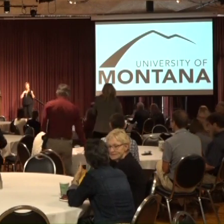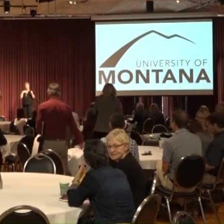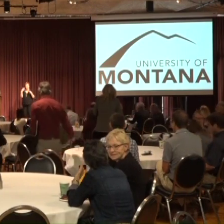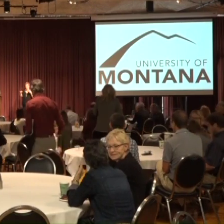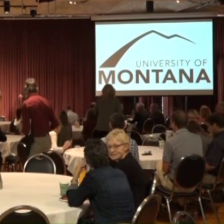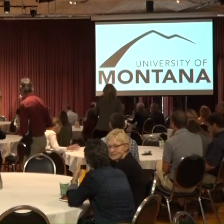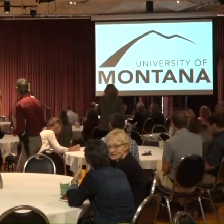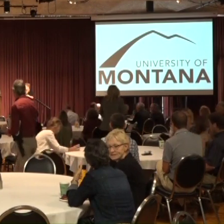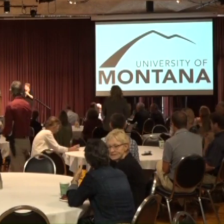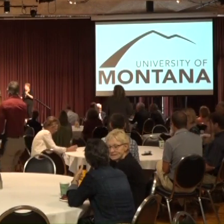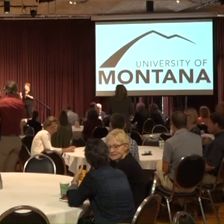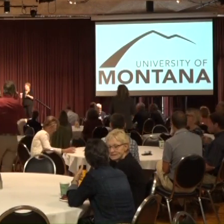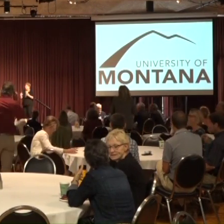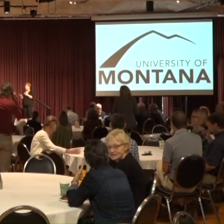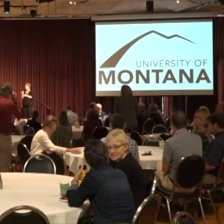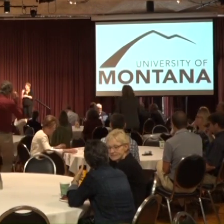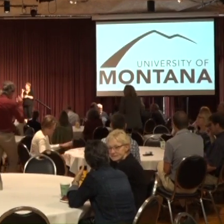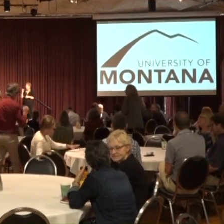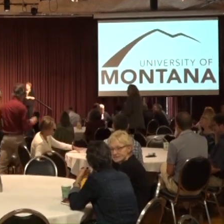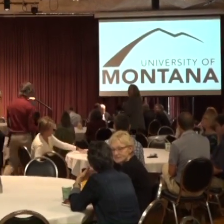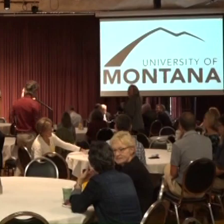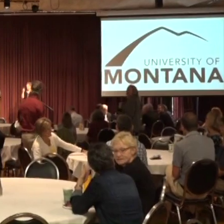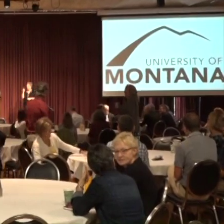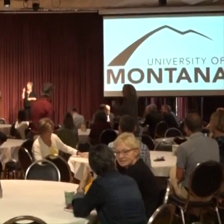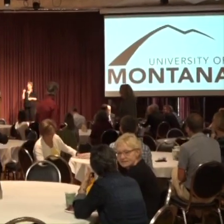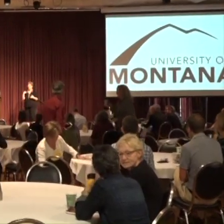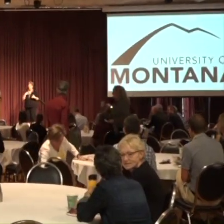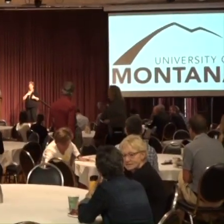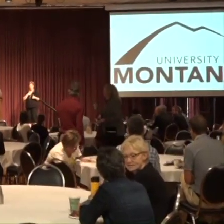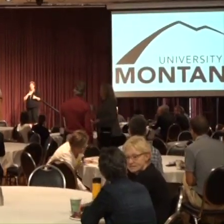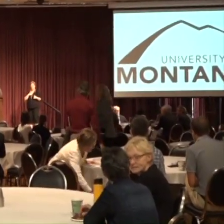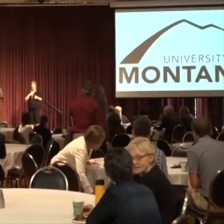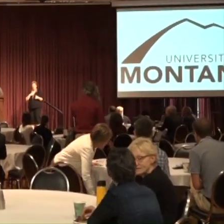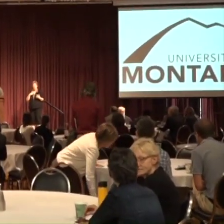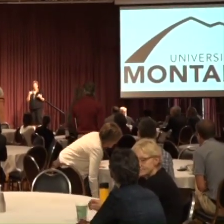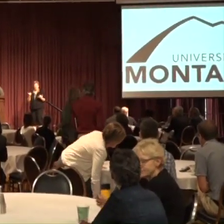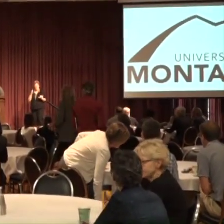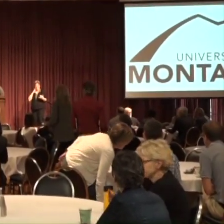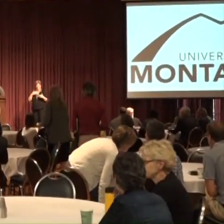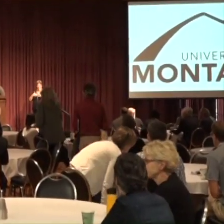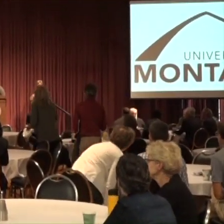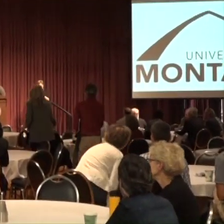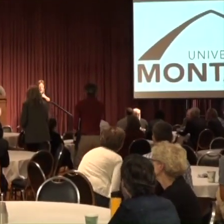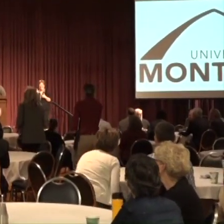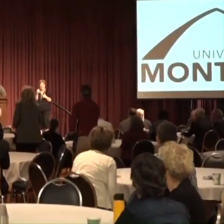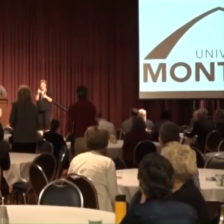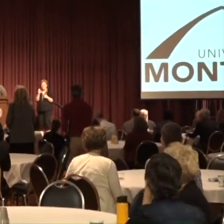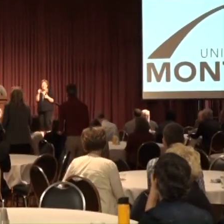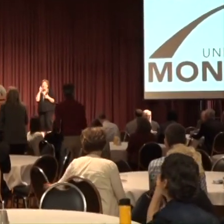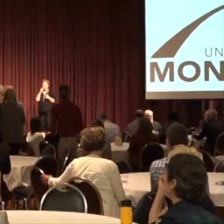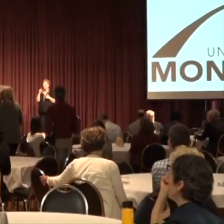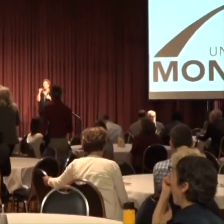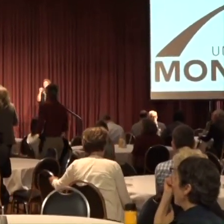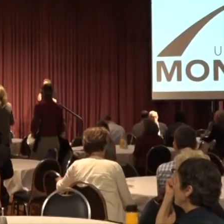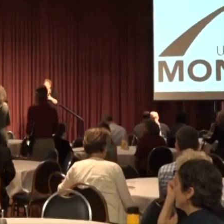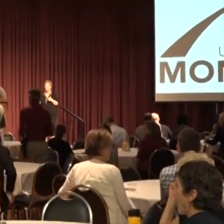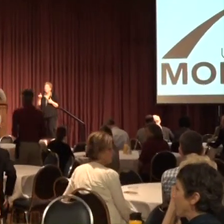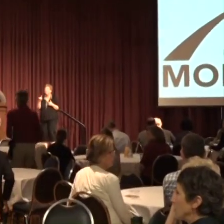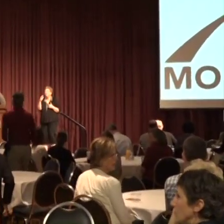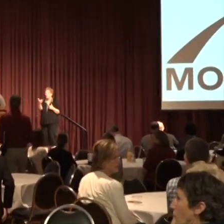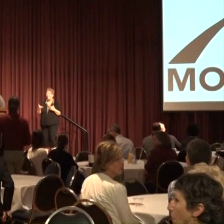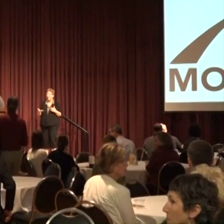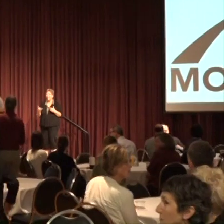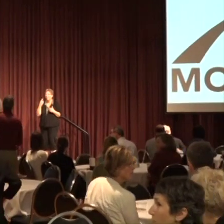this morning to our convocation we are in the midst of a wonderful 10 days or so of Grizz welcome for the campus community